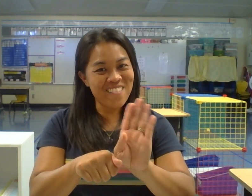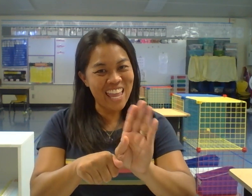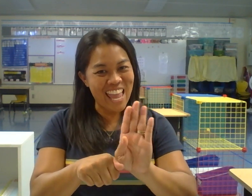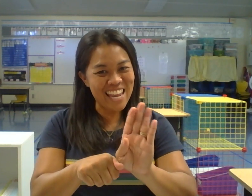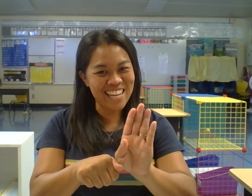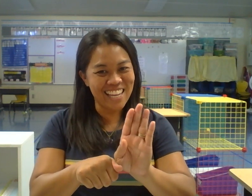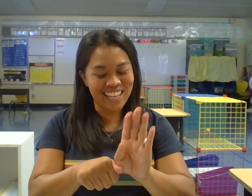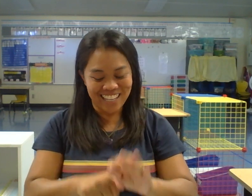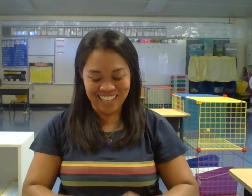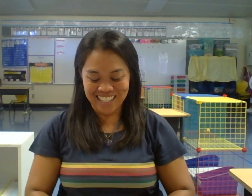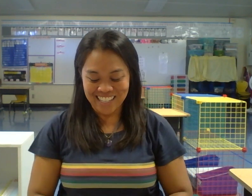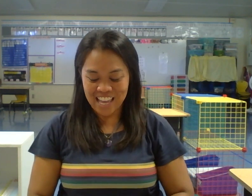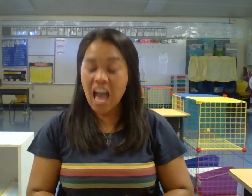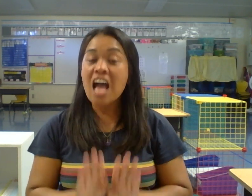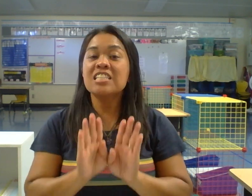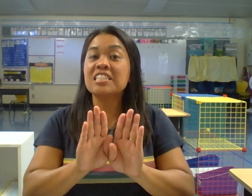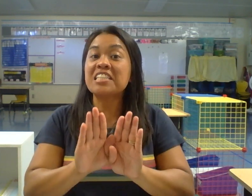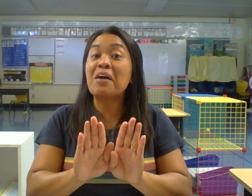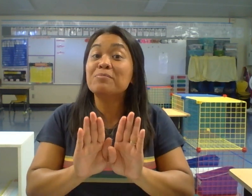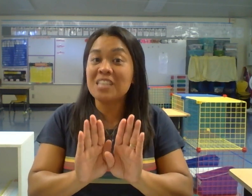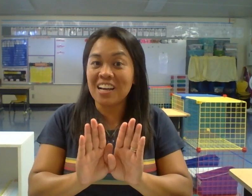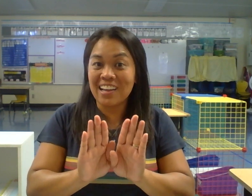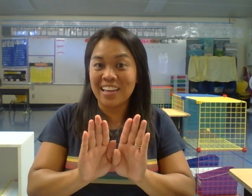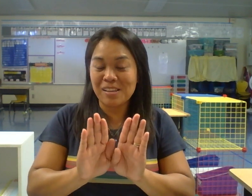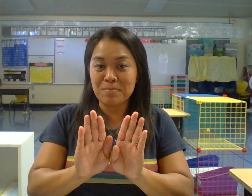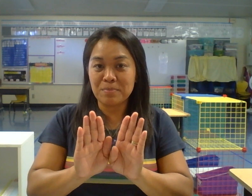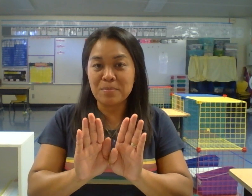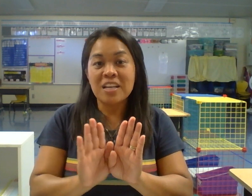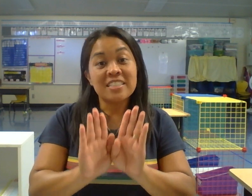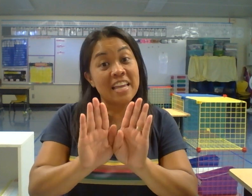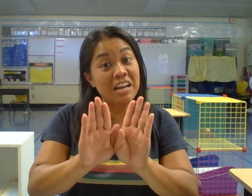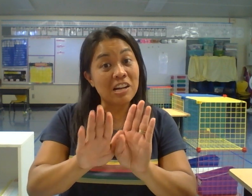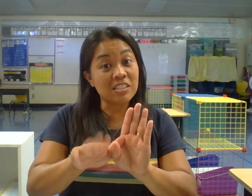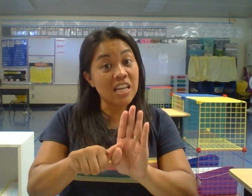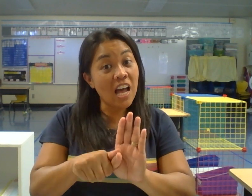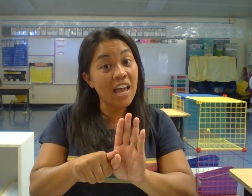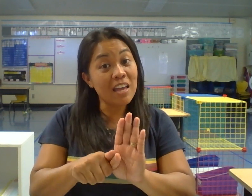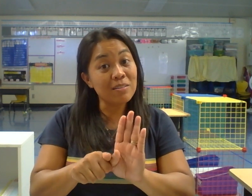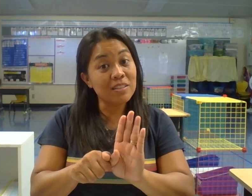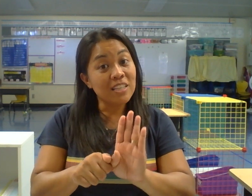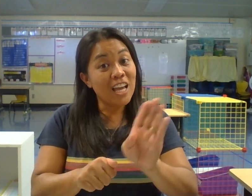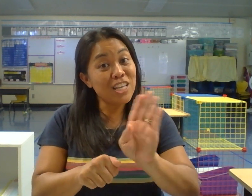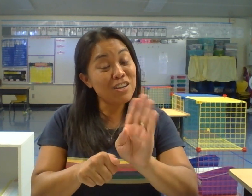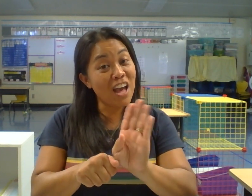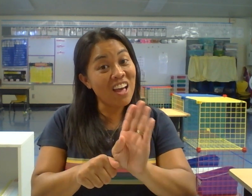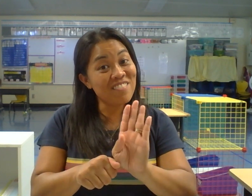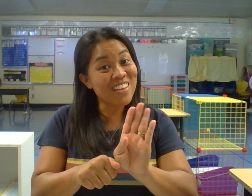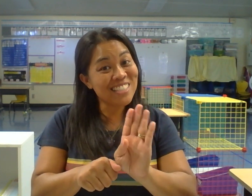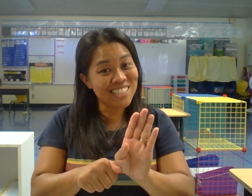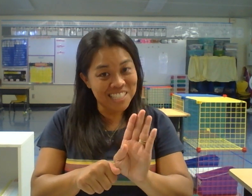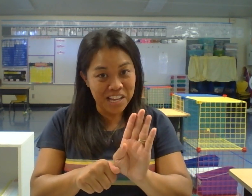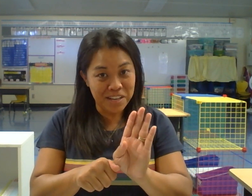any. Sometime. Take out time. And we have some.